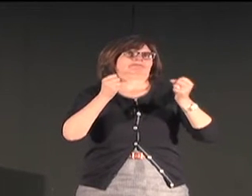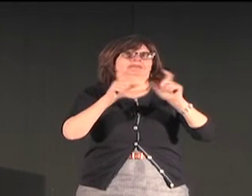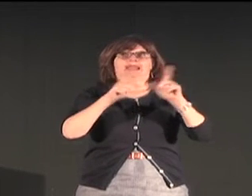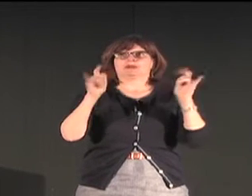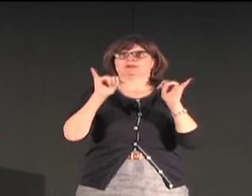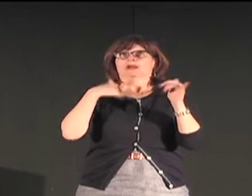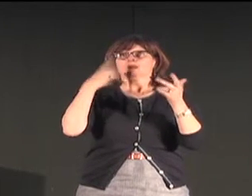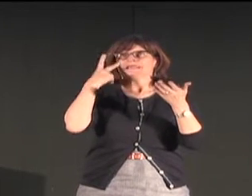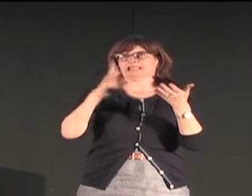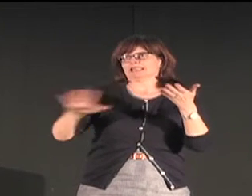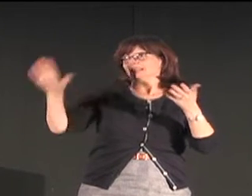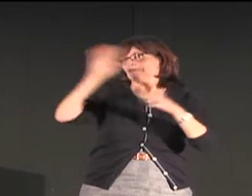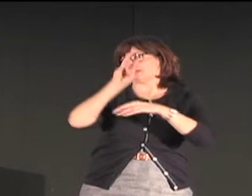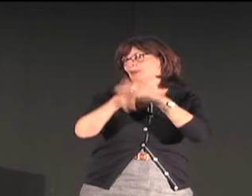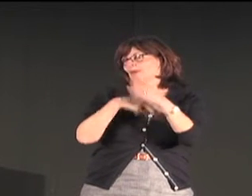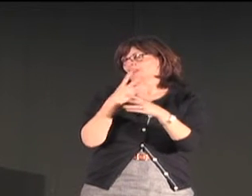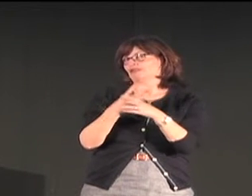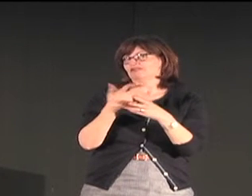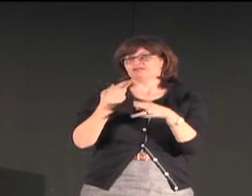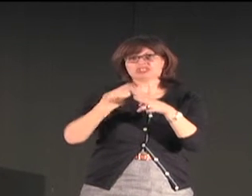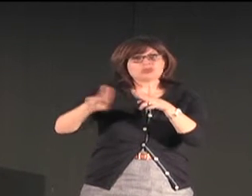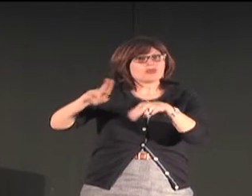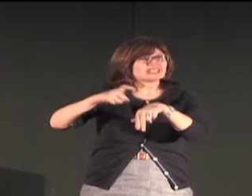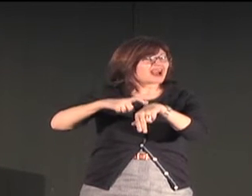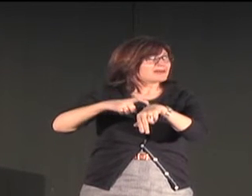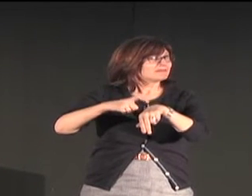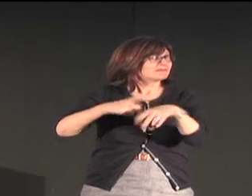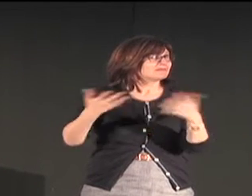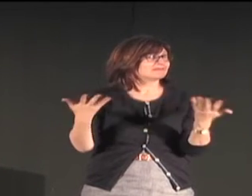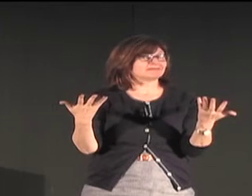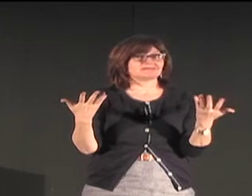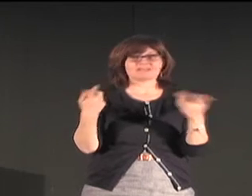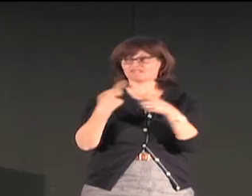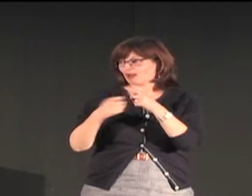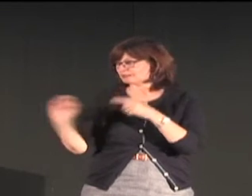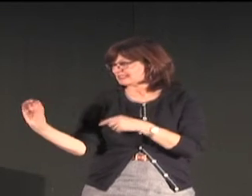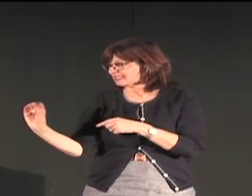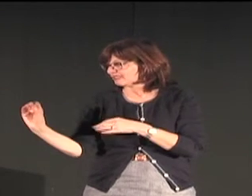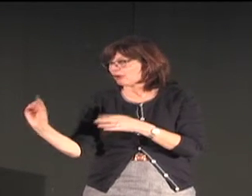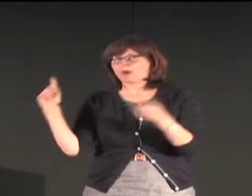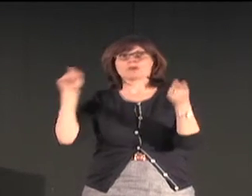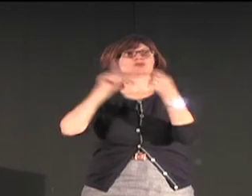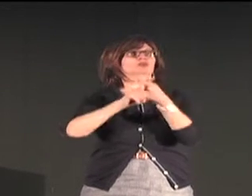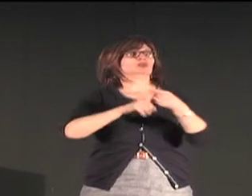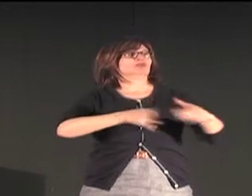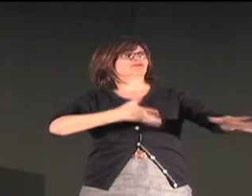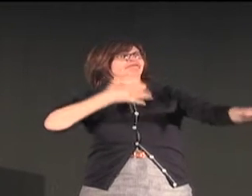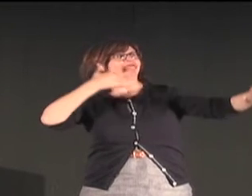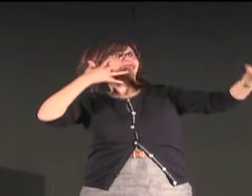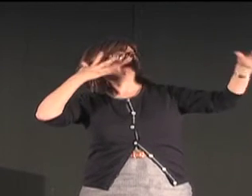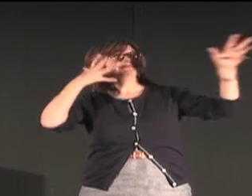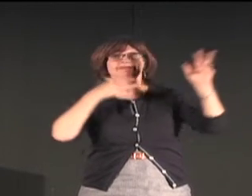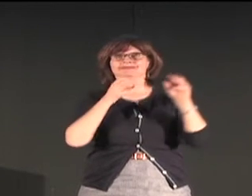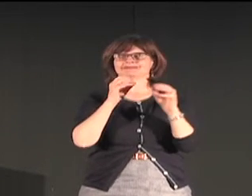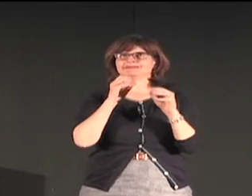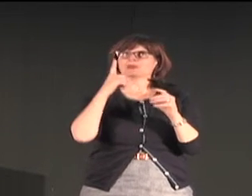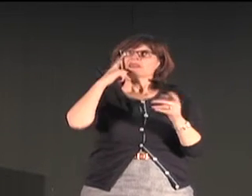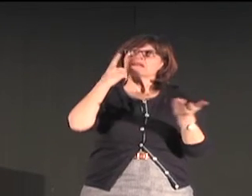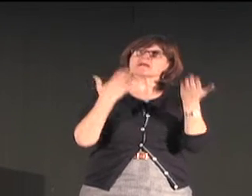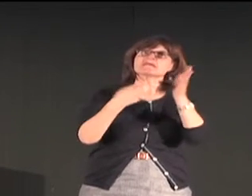it's very interesting to look at how quickly this has developed in